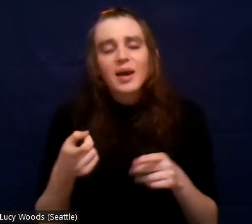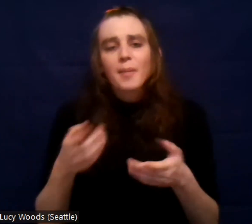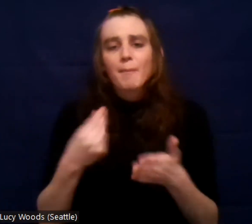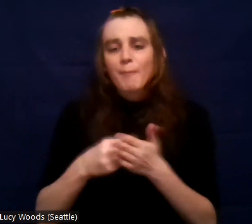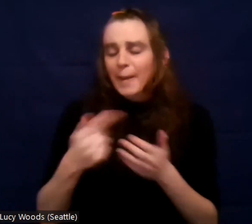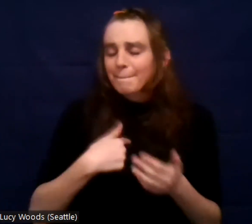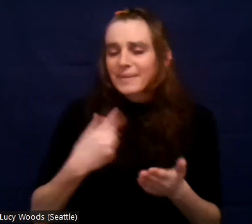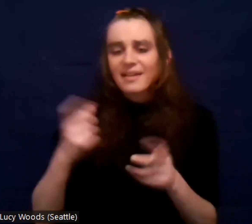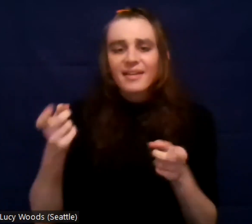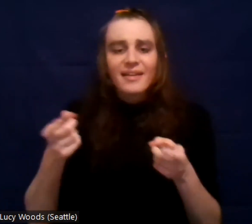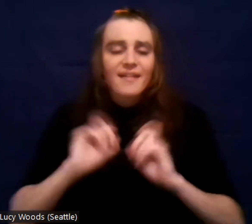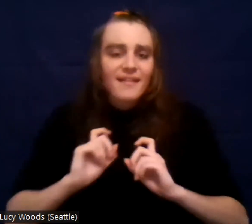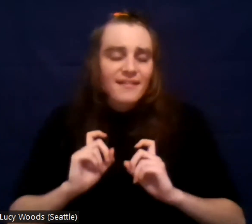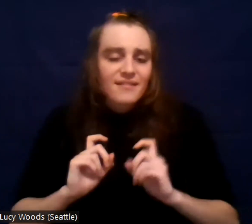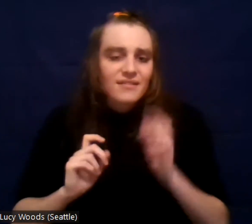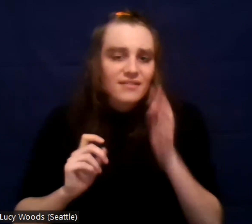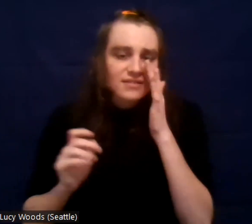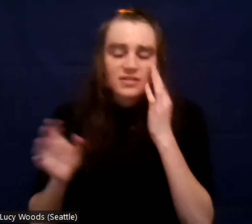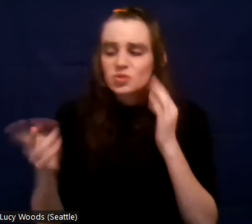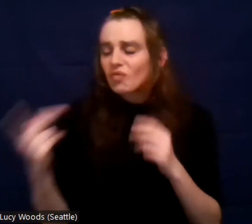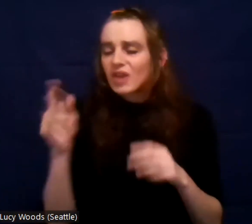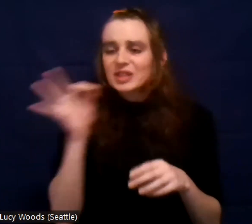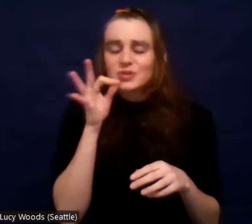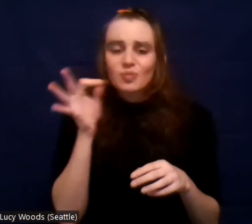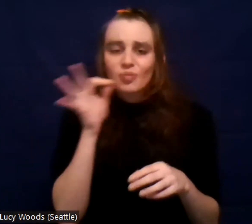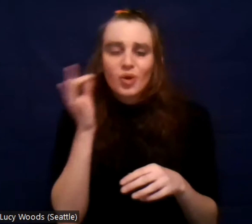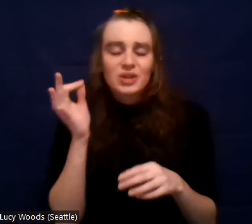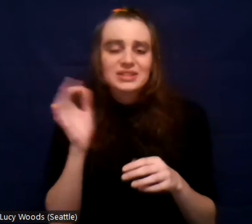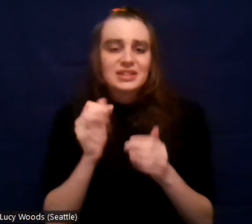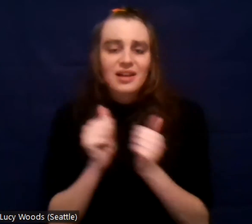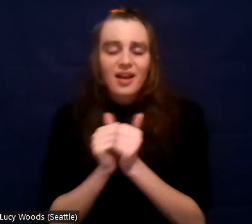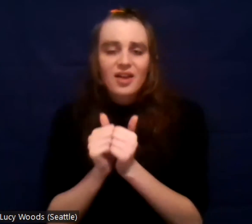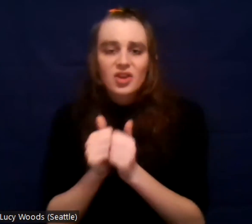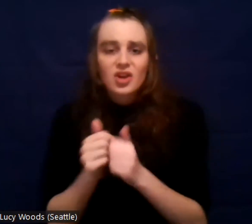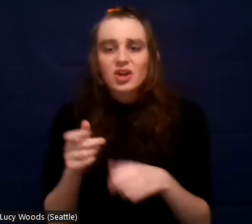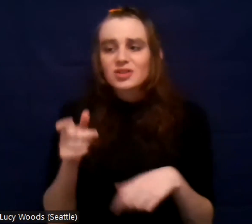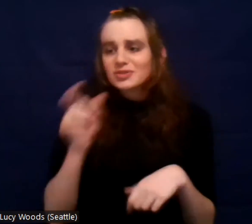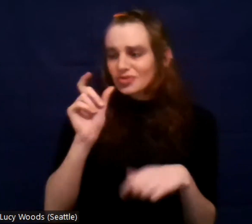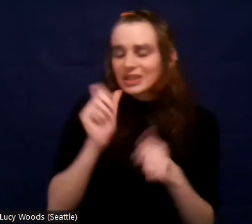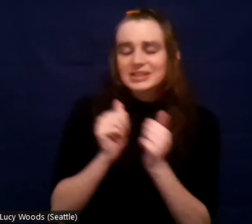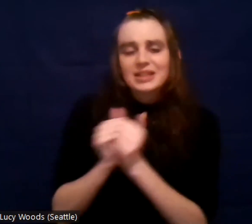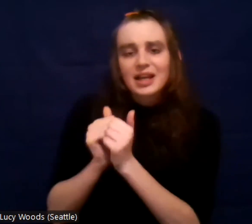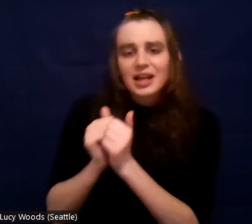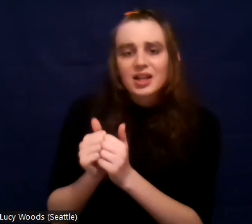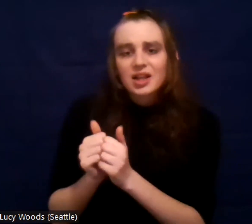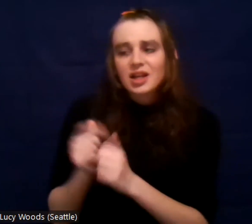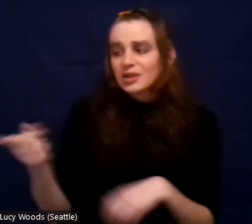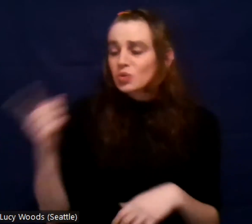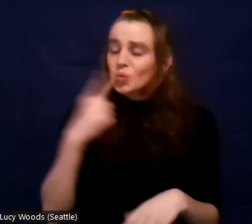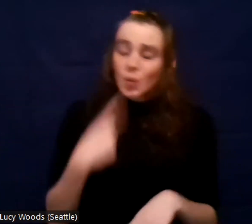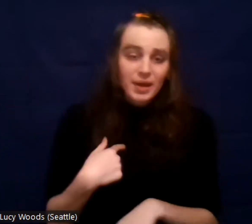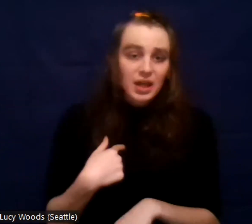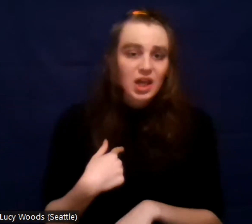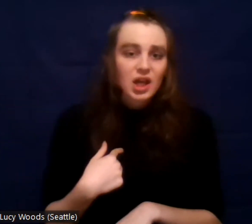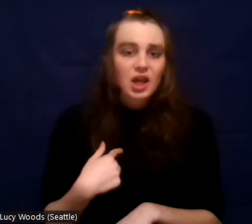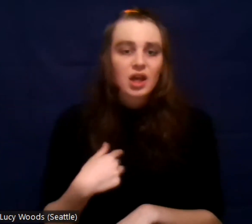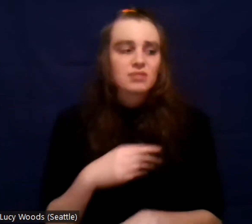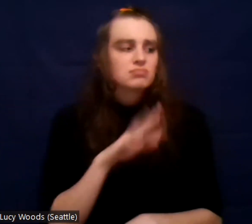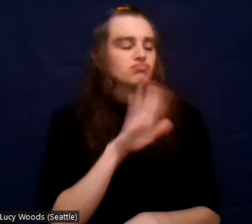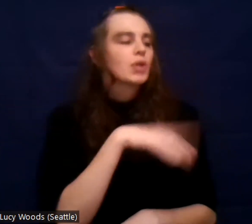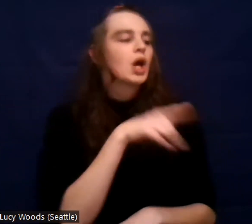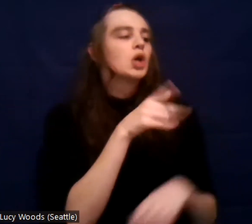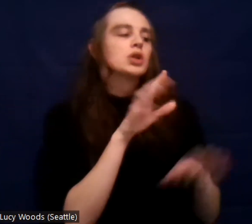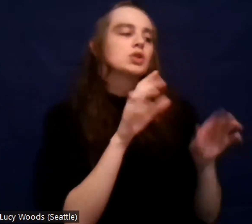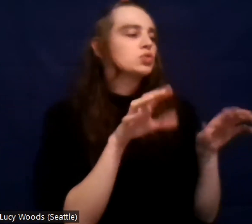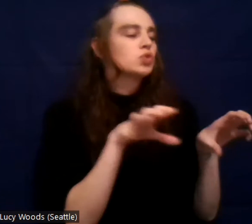he's smoking pot with me drinking. And he basically said, you can do whatever you